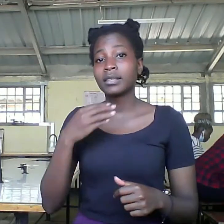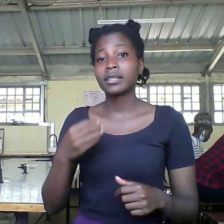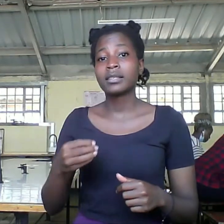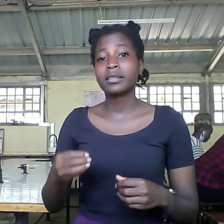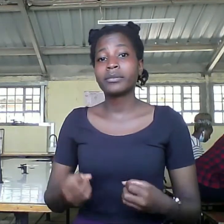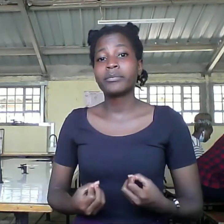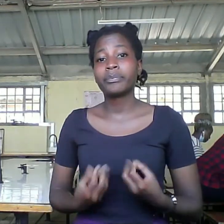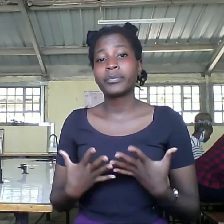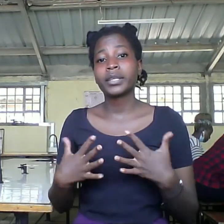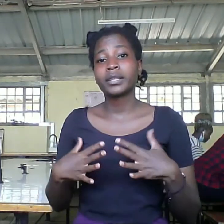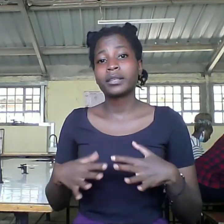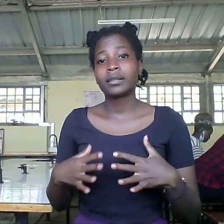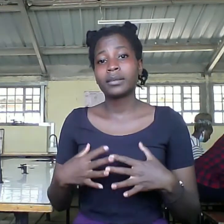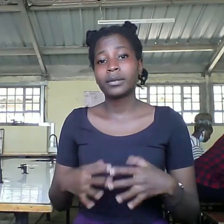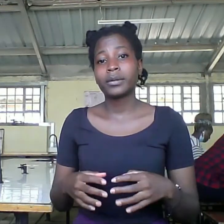make sure he's better than kill many people.